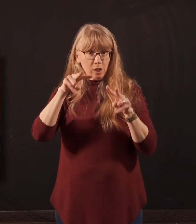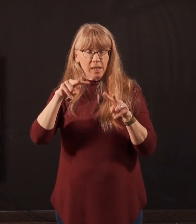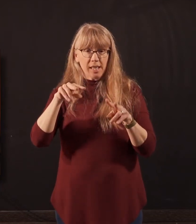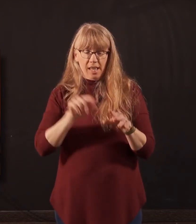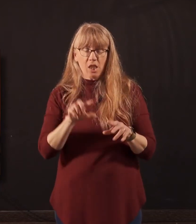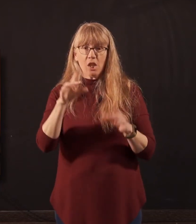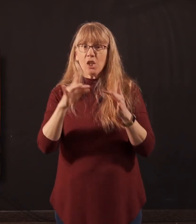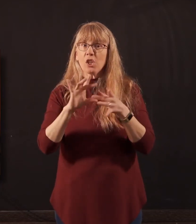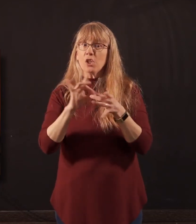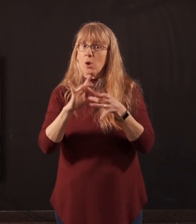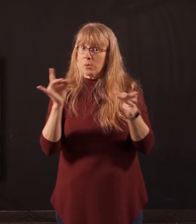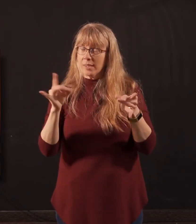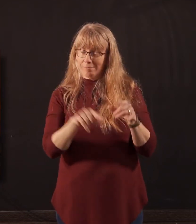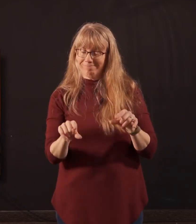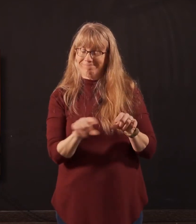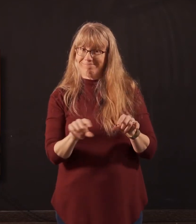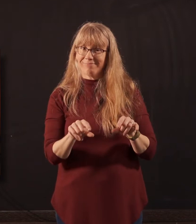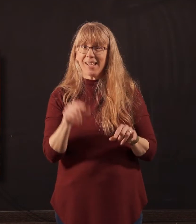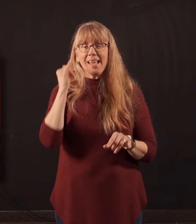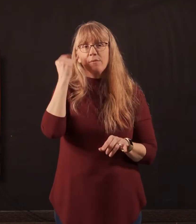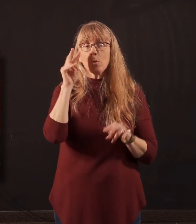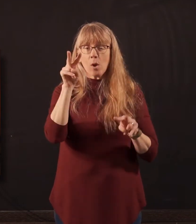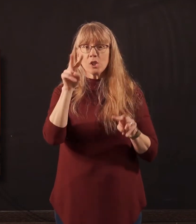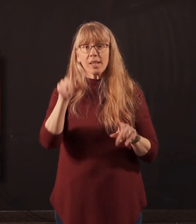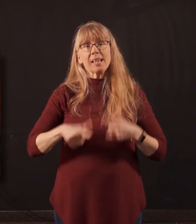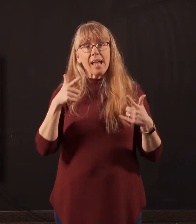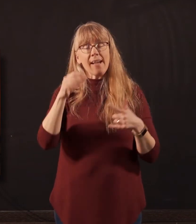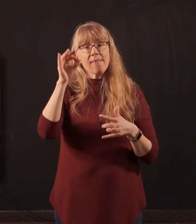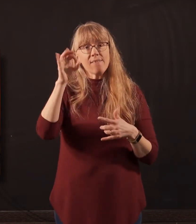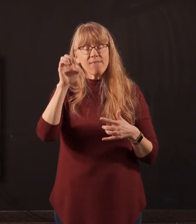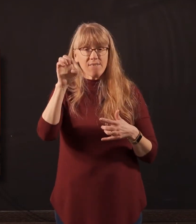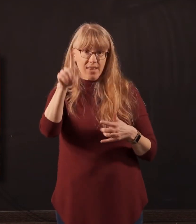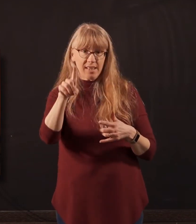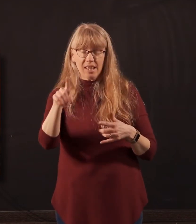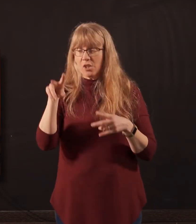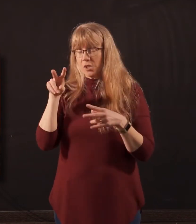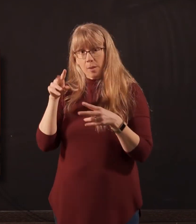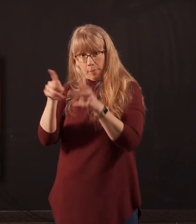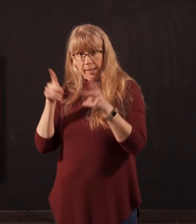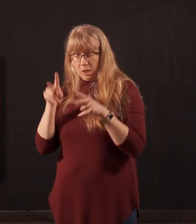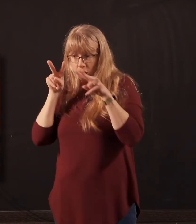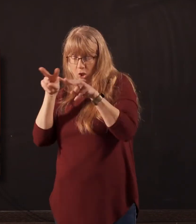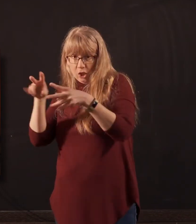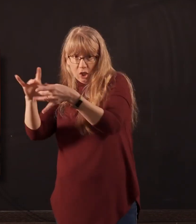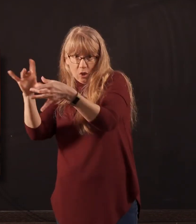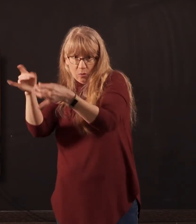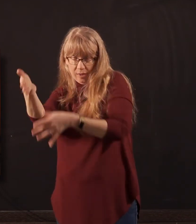notes tab there. If you're watching this via our live feed, there's also a place for you to look at the notes. But like the majority